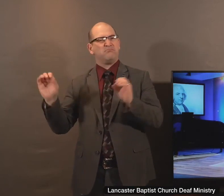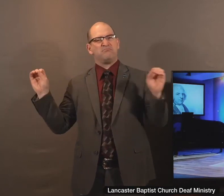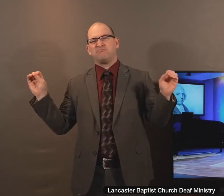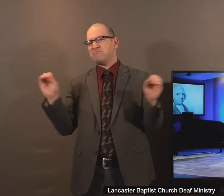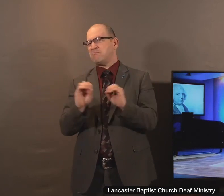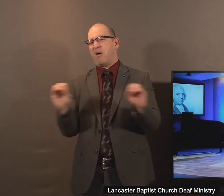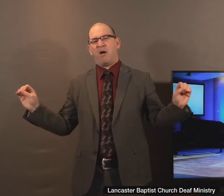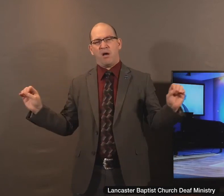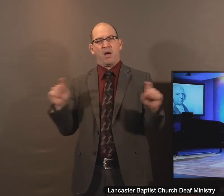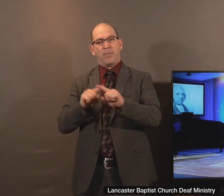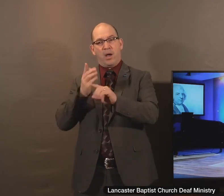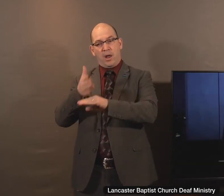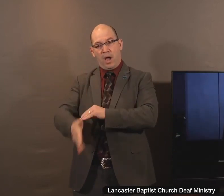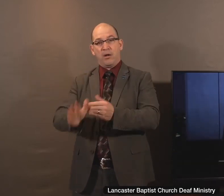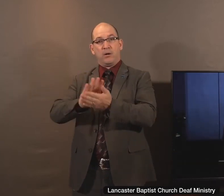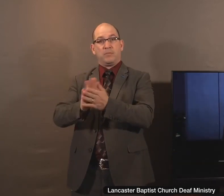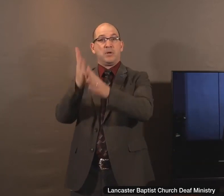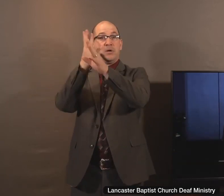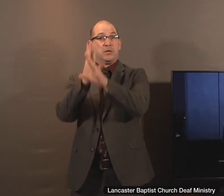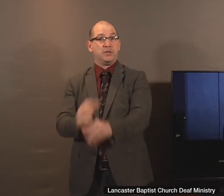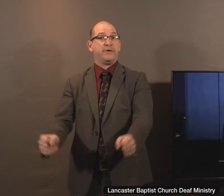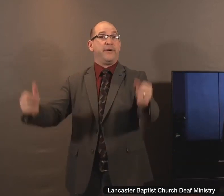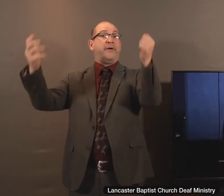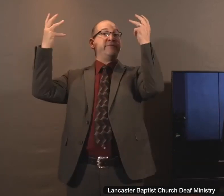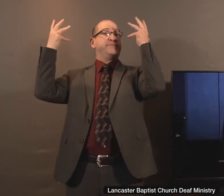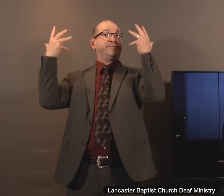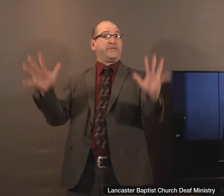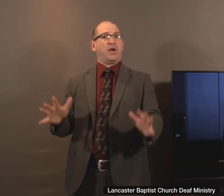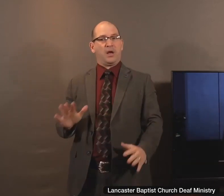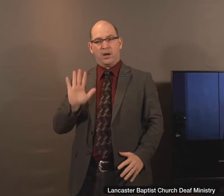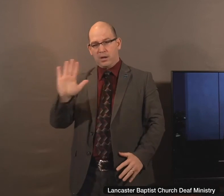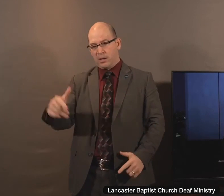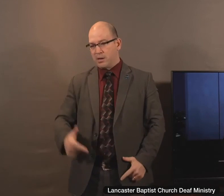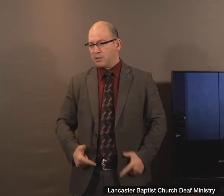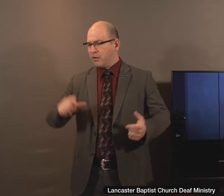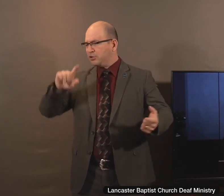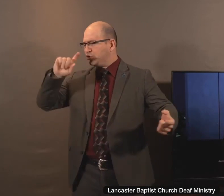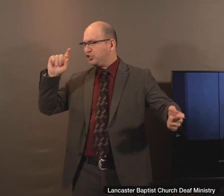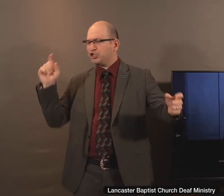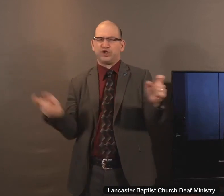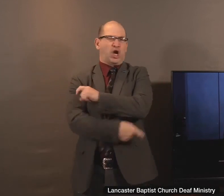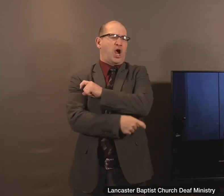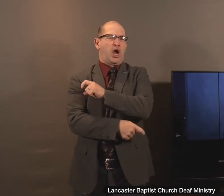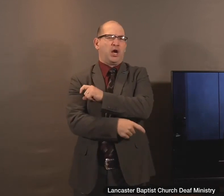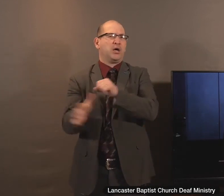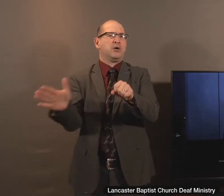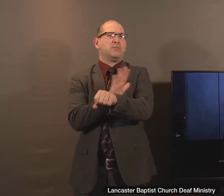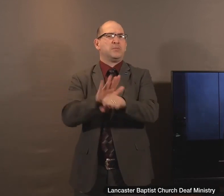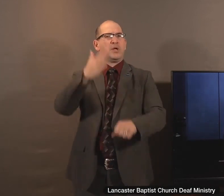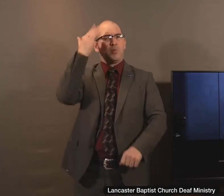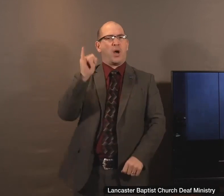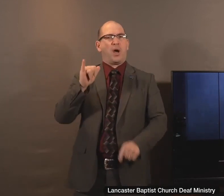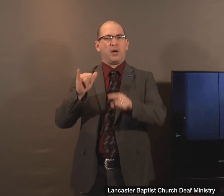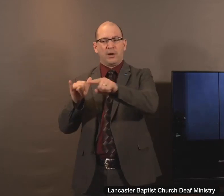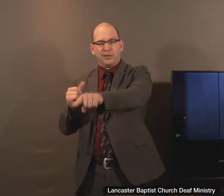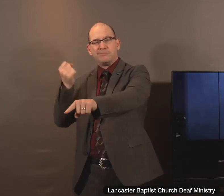But when he came to the savior, he fell into the grip of God's grace. And because of that grace,